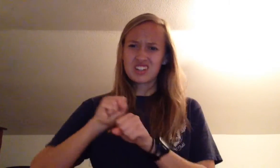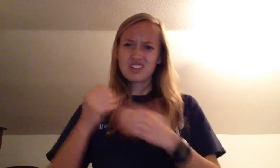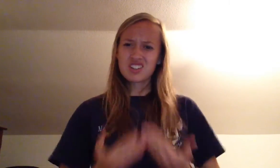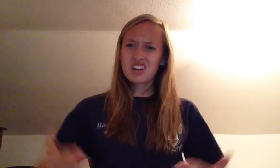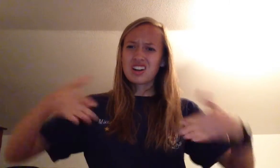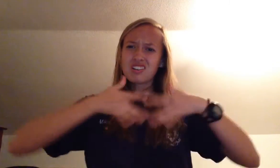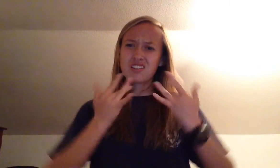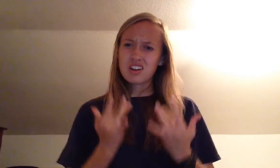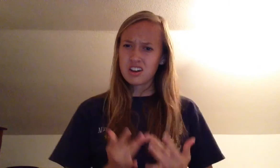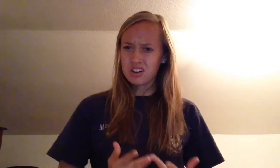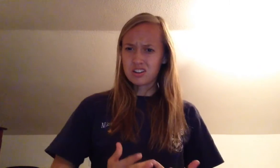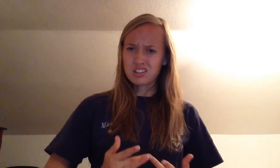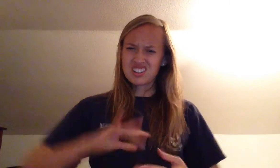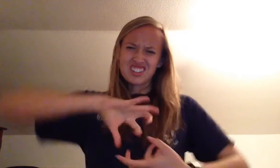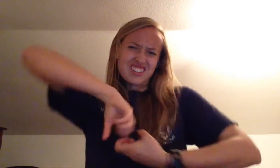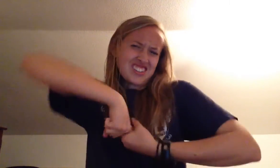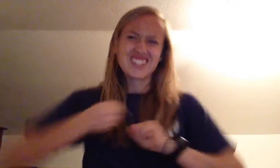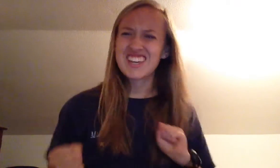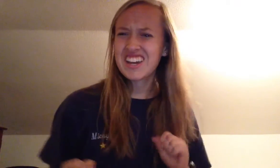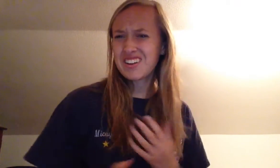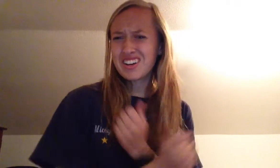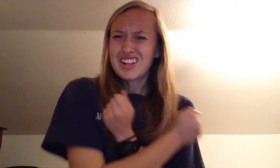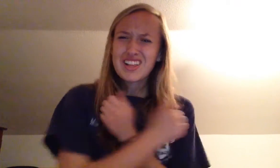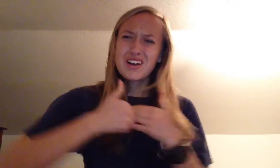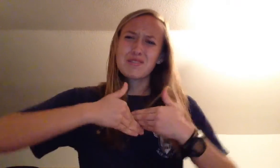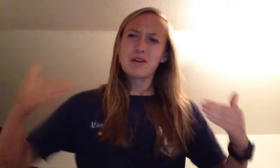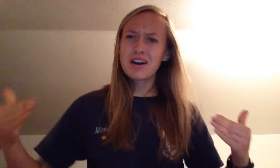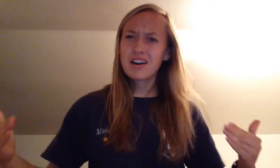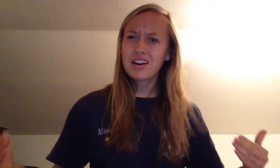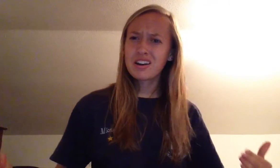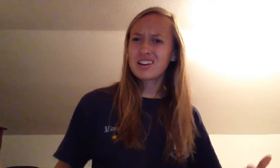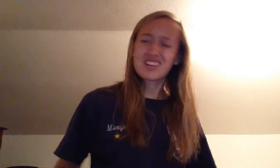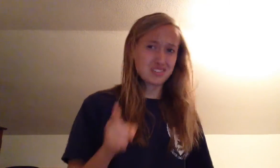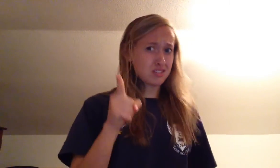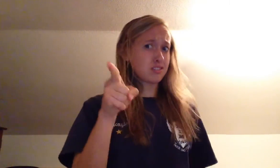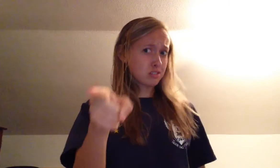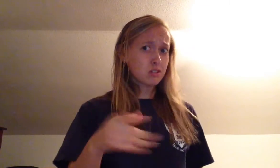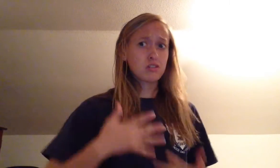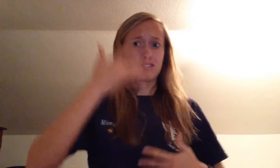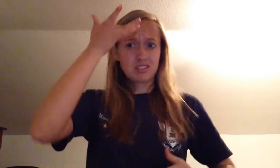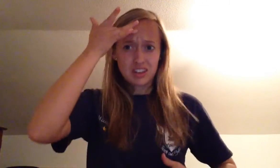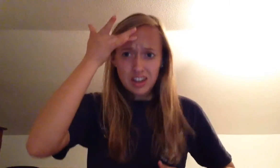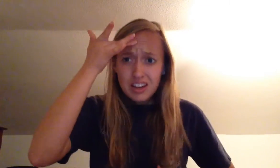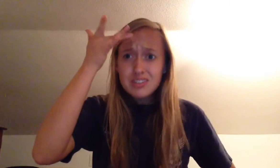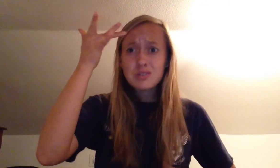your jar of hearts And tearing love apart You're gonna catch a